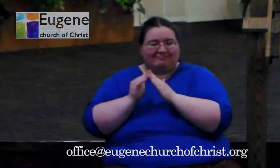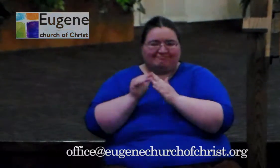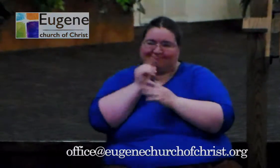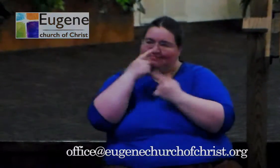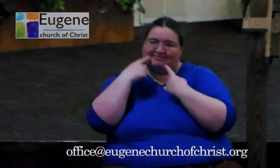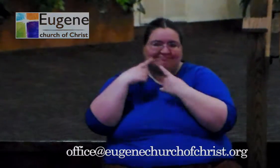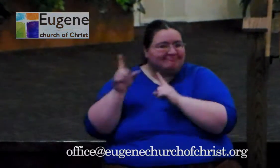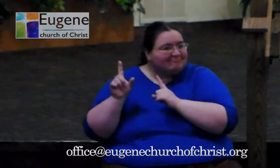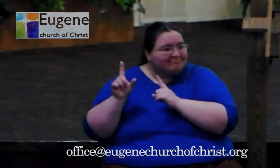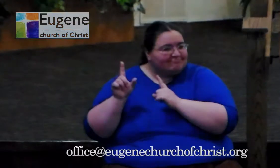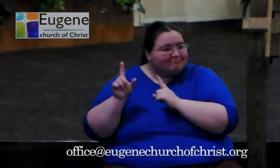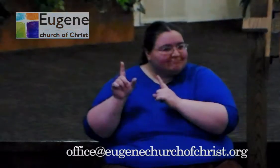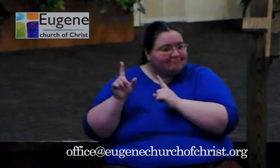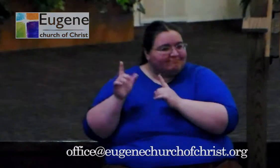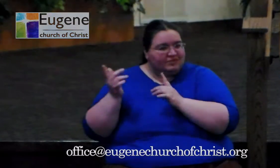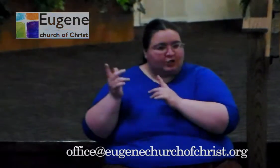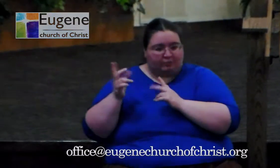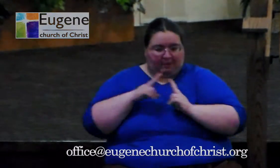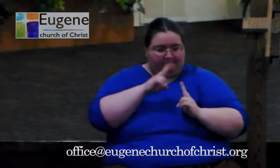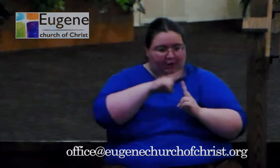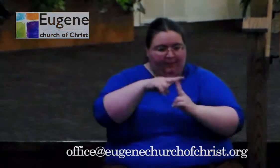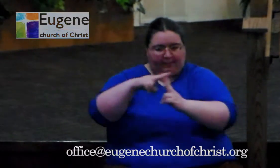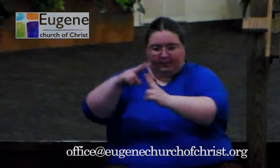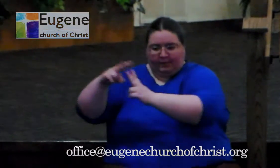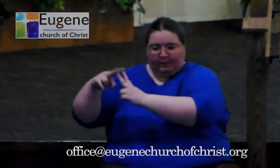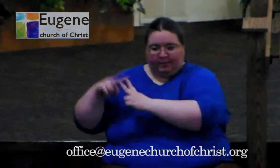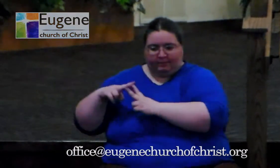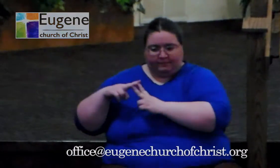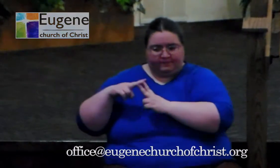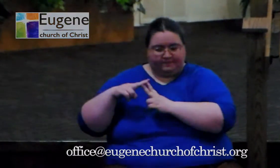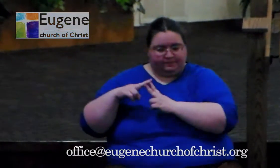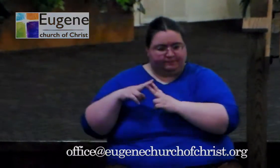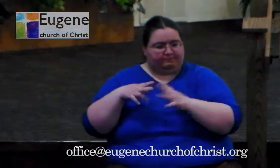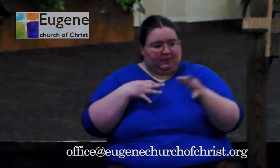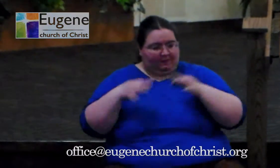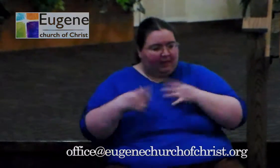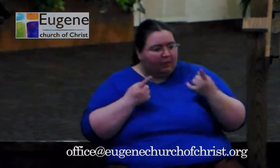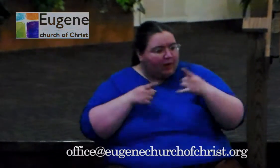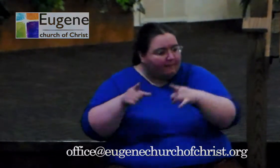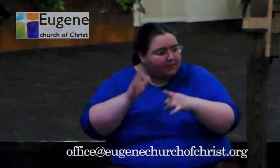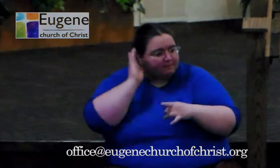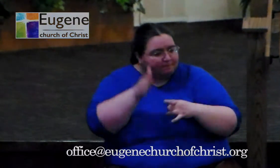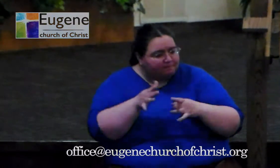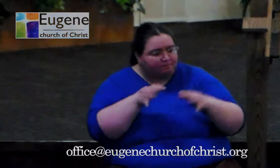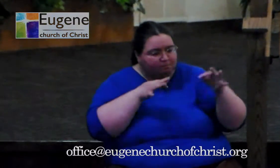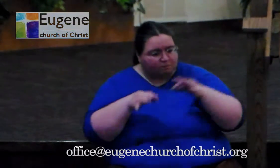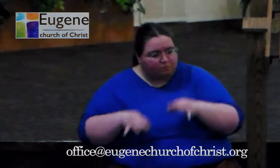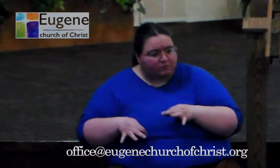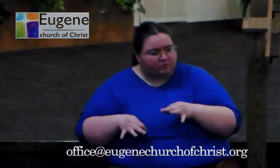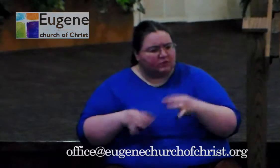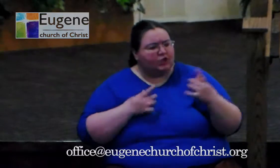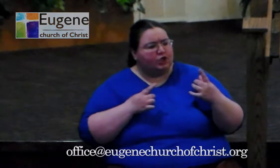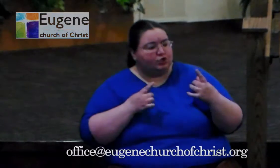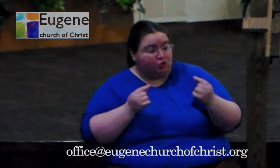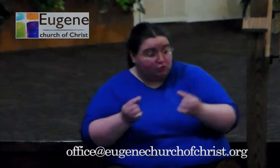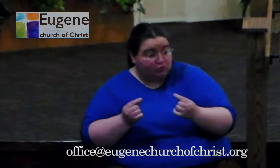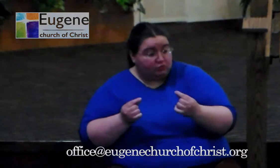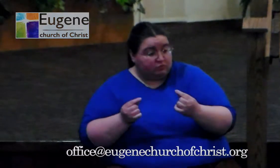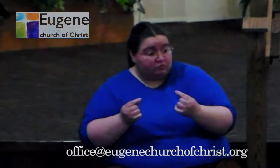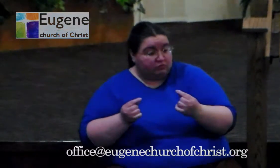And then he pairs them off and says, this is what's going to happen. This is what you should do when it happens. This is what you need to take with you and what you don't